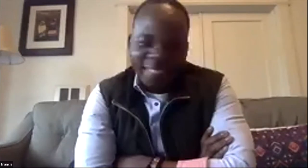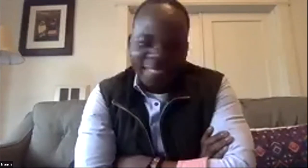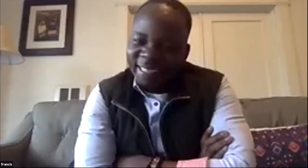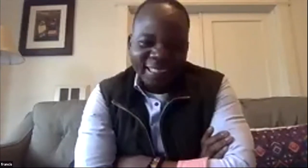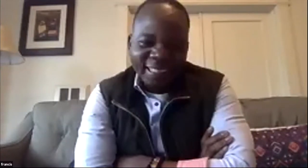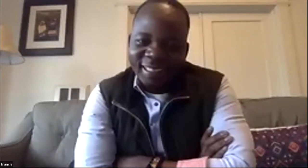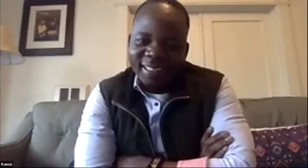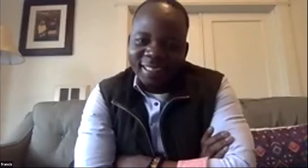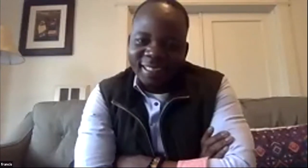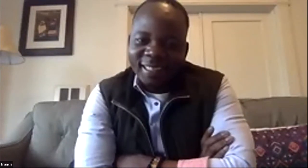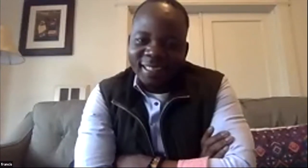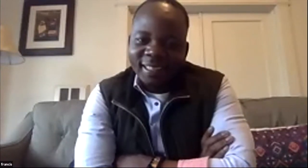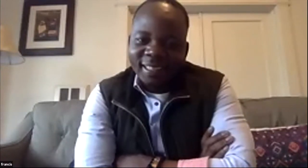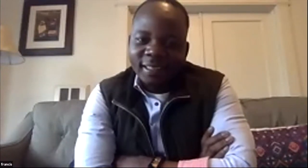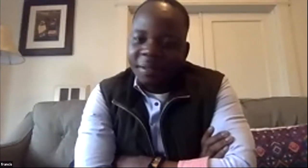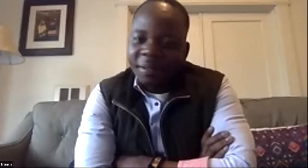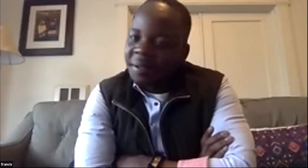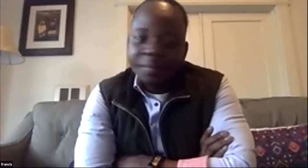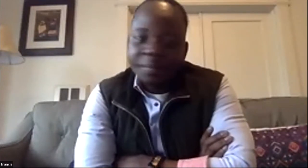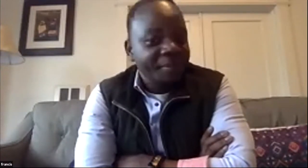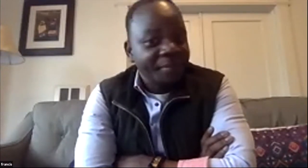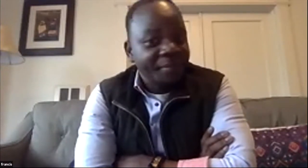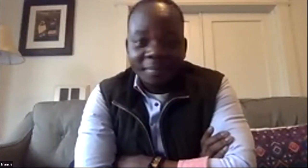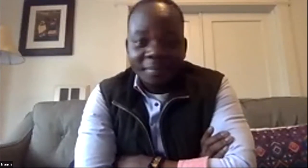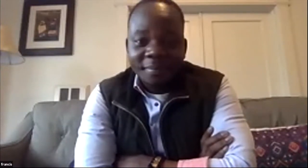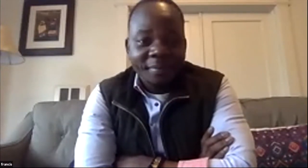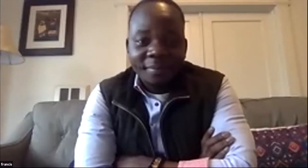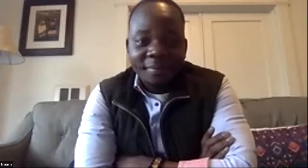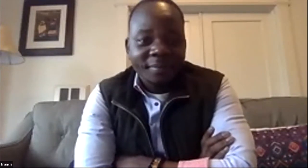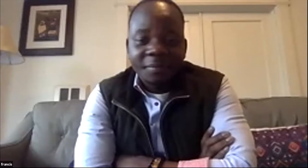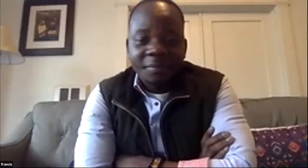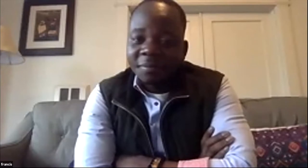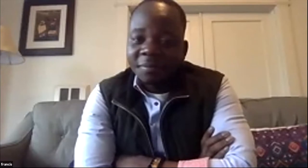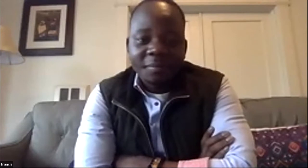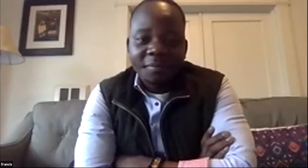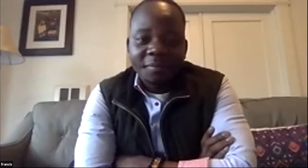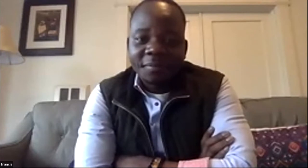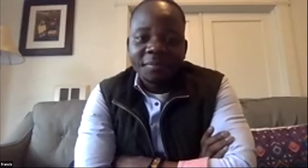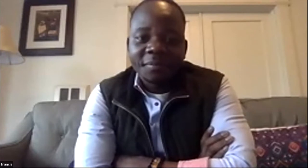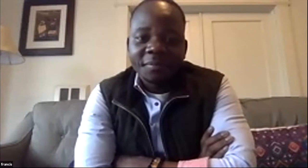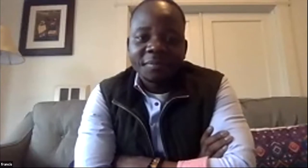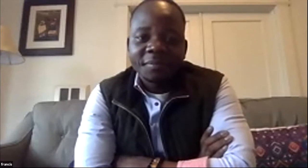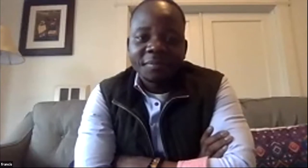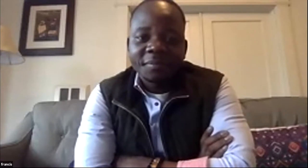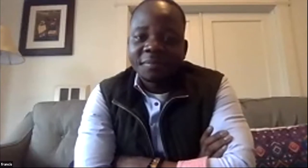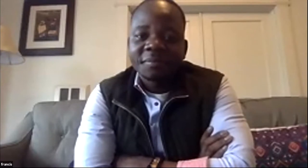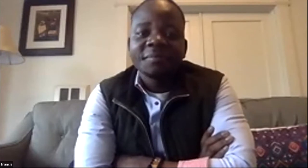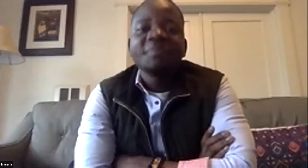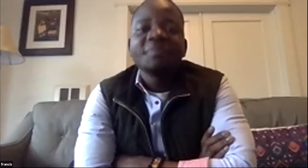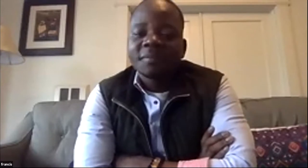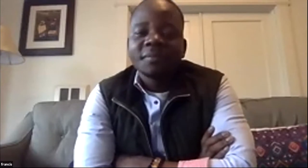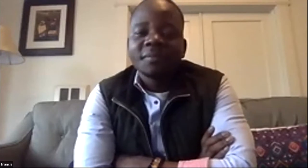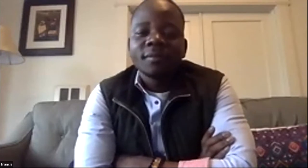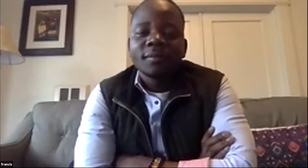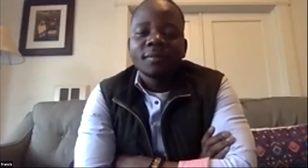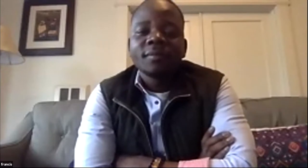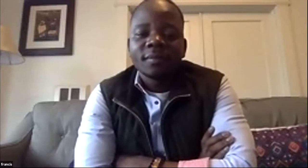most most most people are not familiar with systems thinking um so i have a a